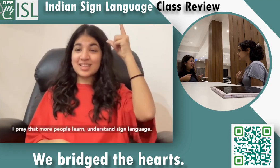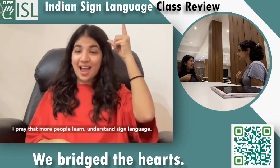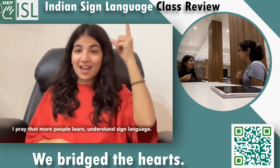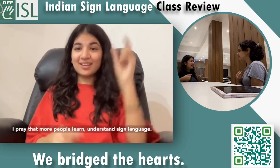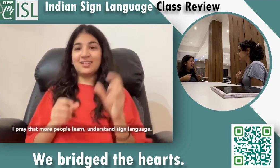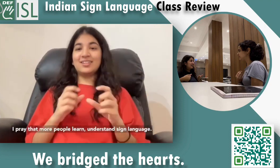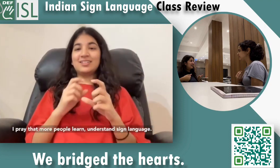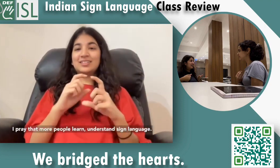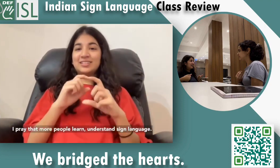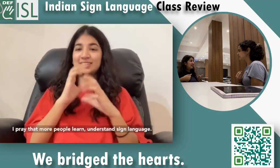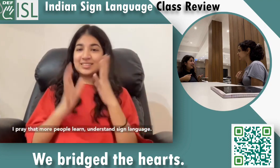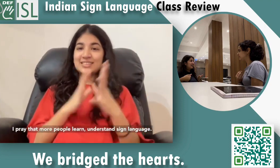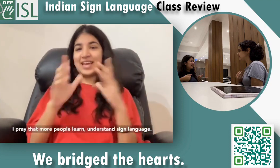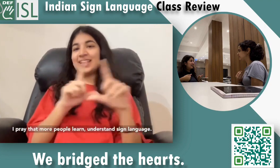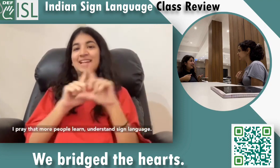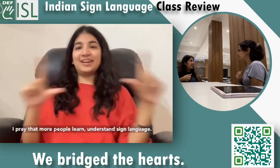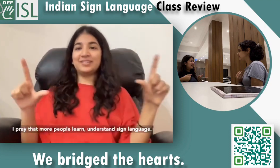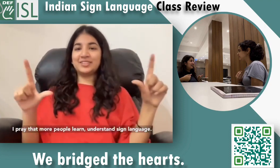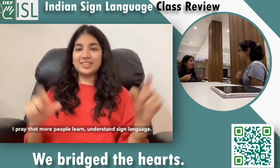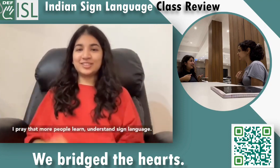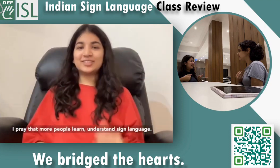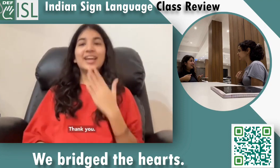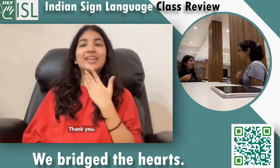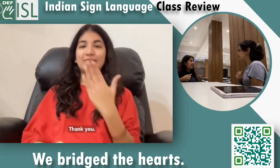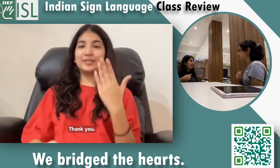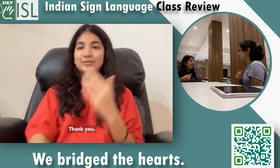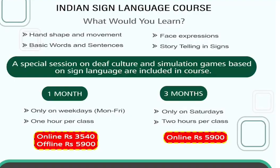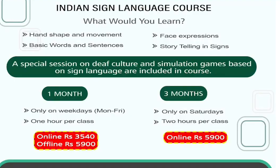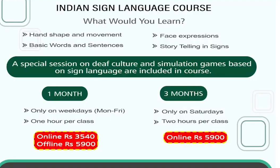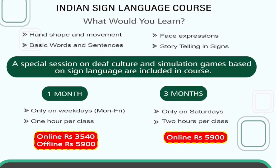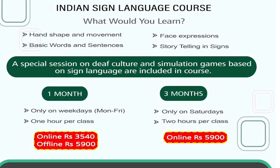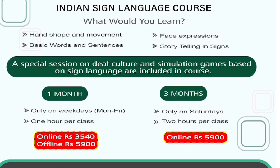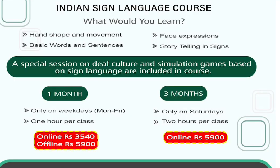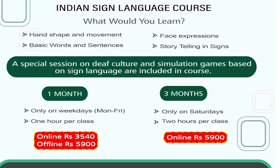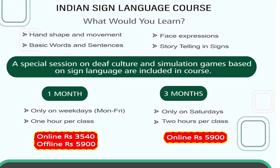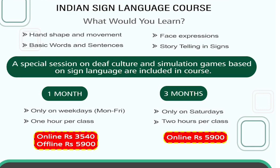understand sign language. Thank you.